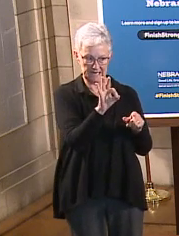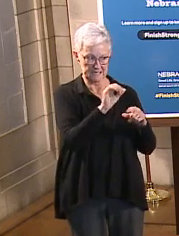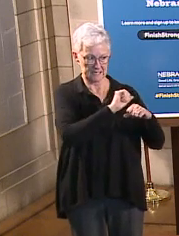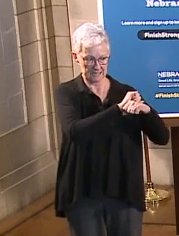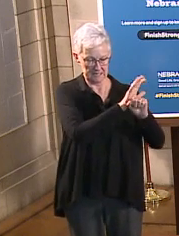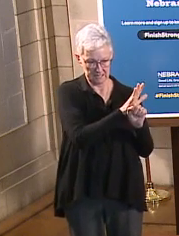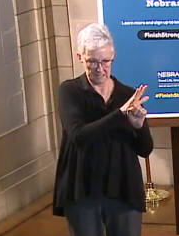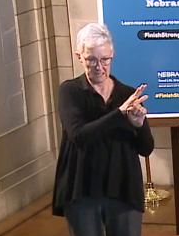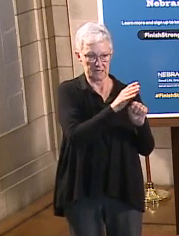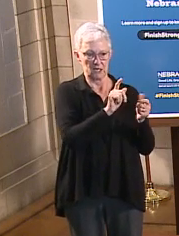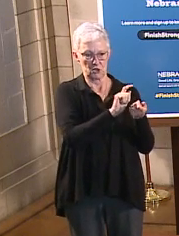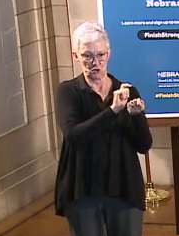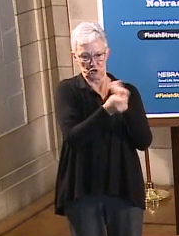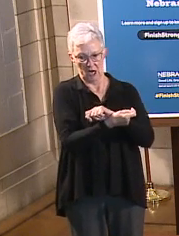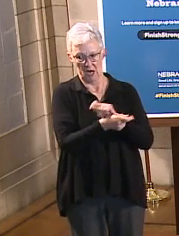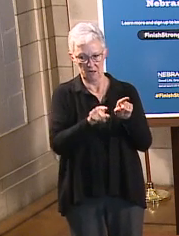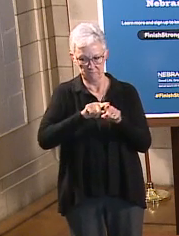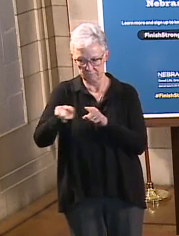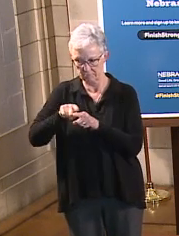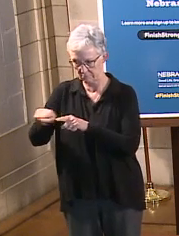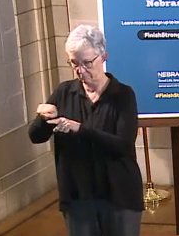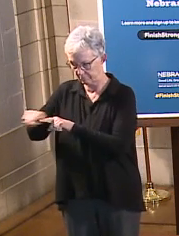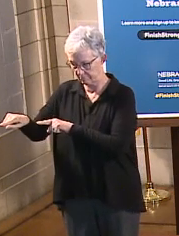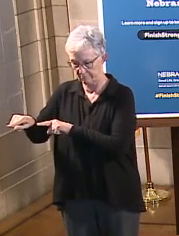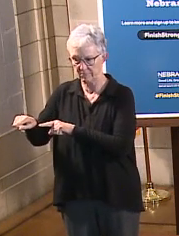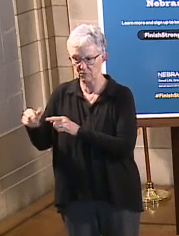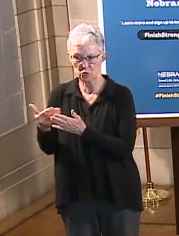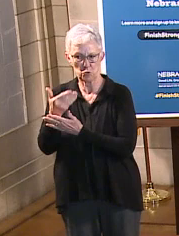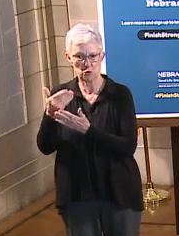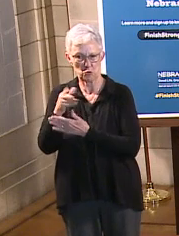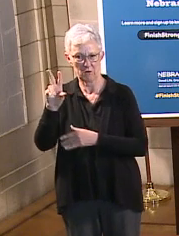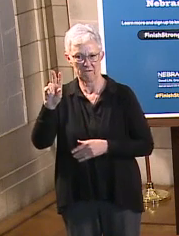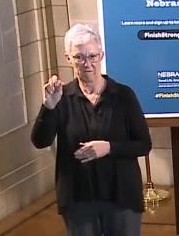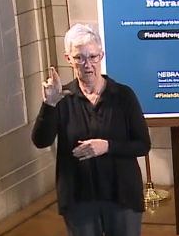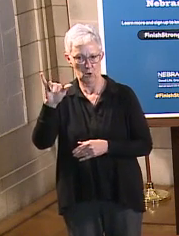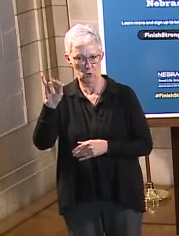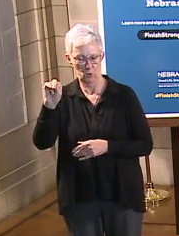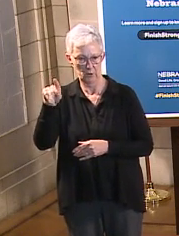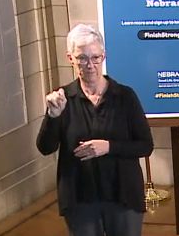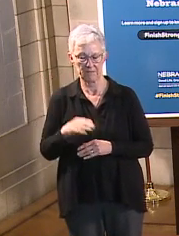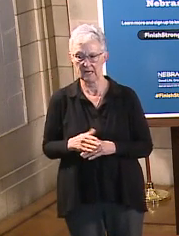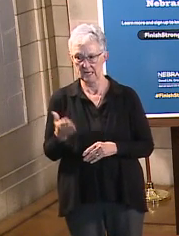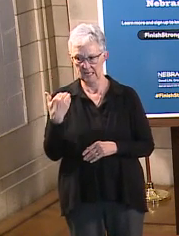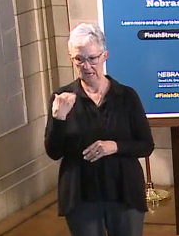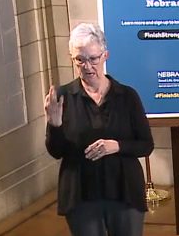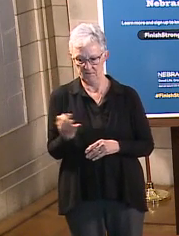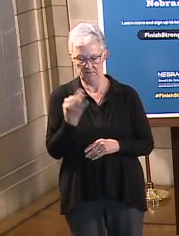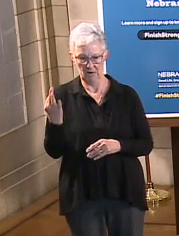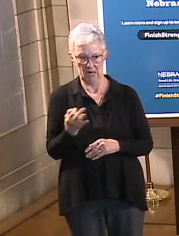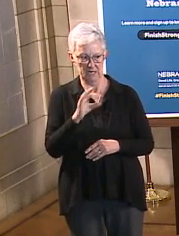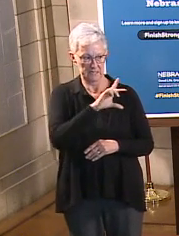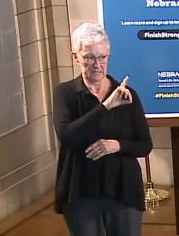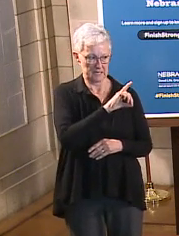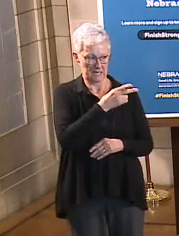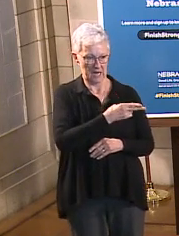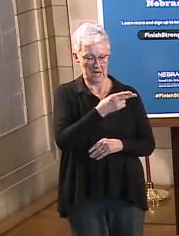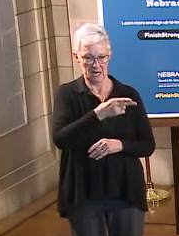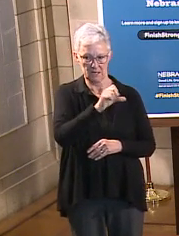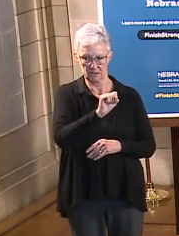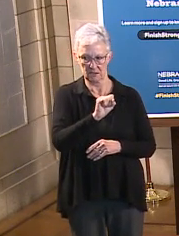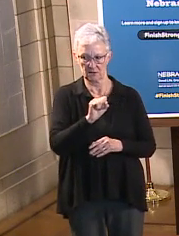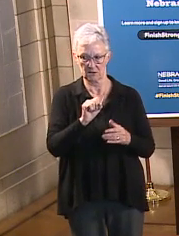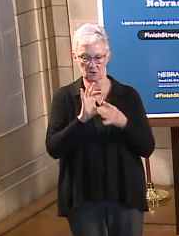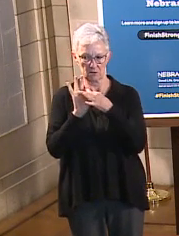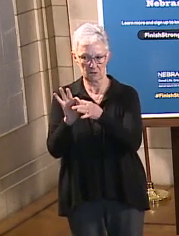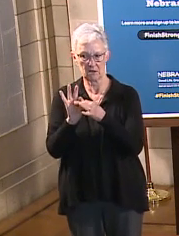reported on Friday. So as of last Friday, DHHS, in collaboration with NPHL,